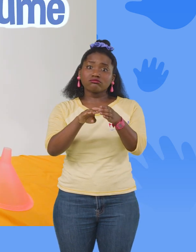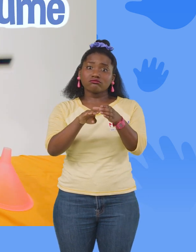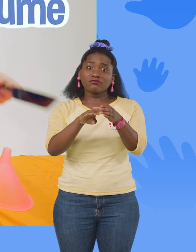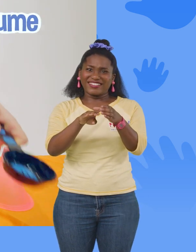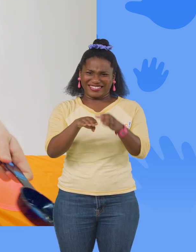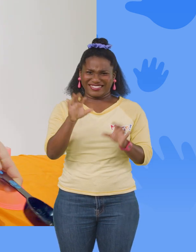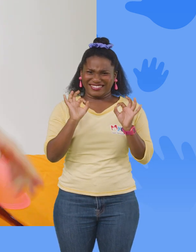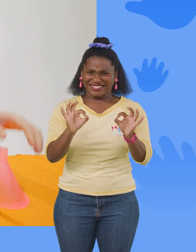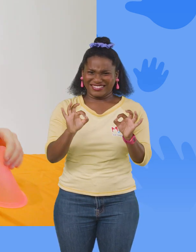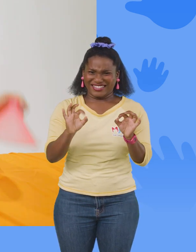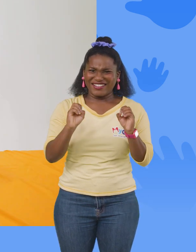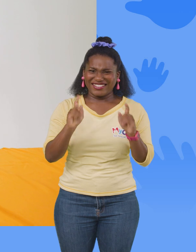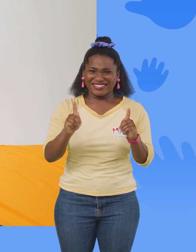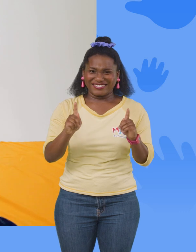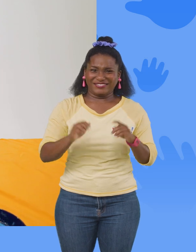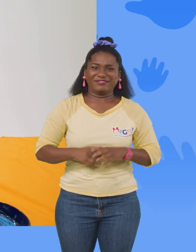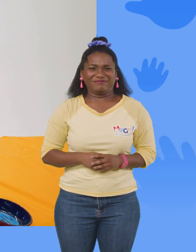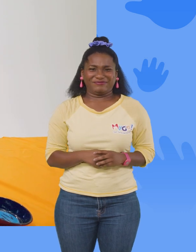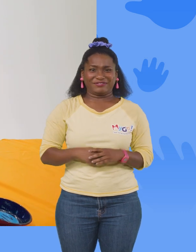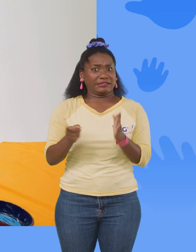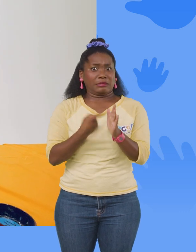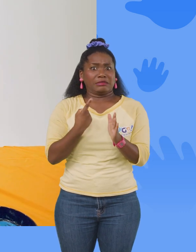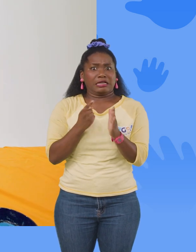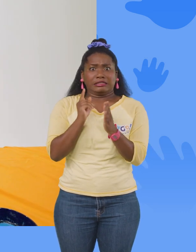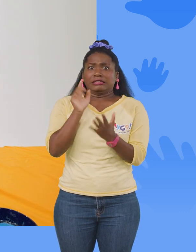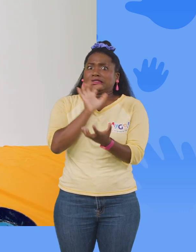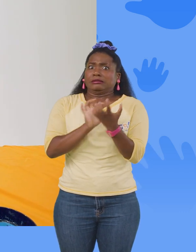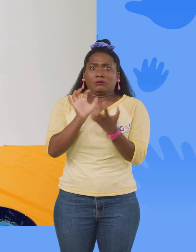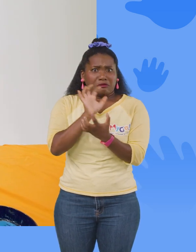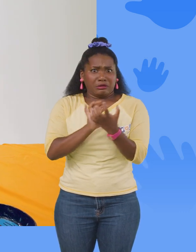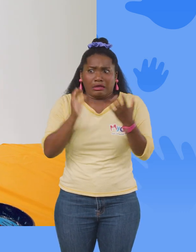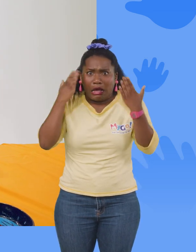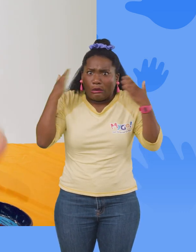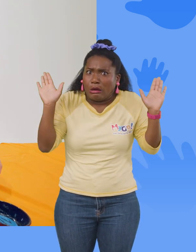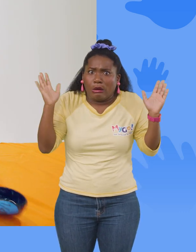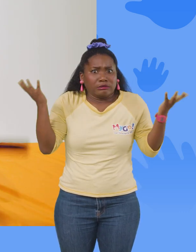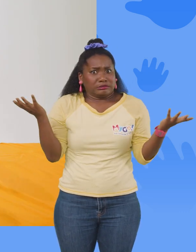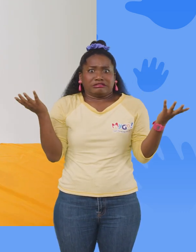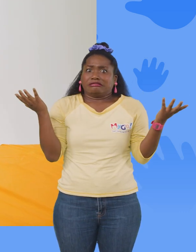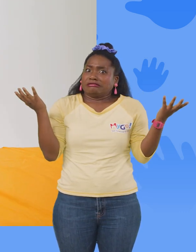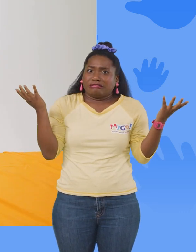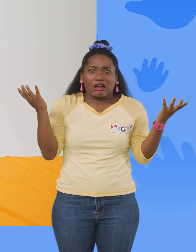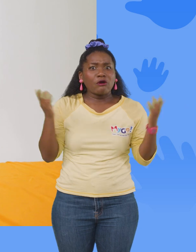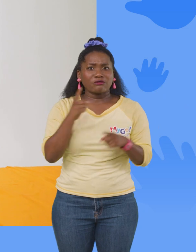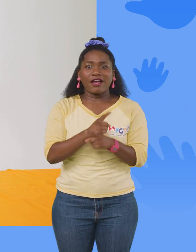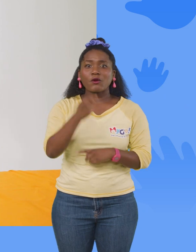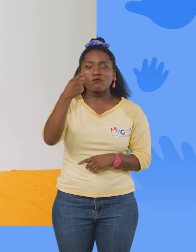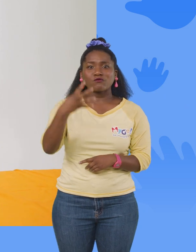Perfect. All right. Sometimes it can be so confusing. Okay, all right. One quarter of a cup.